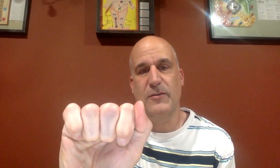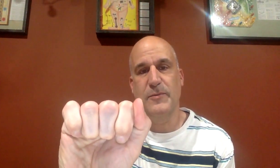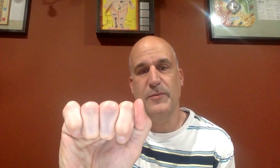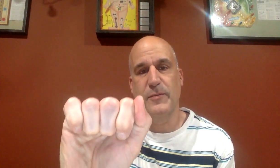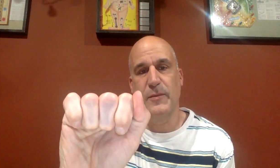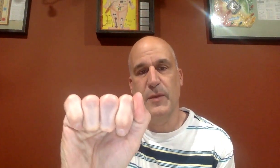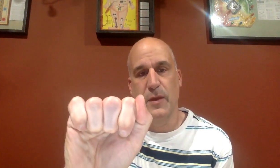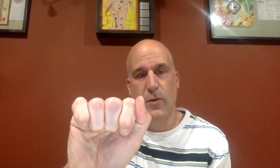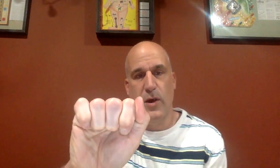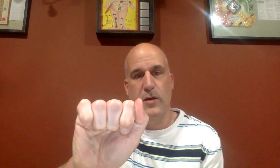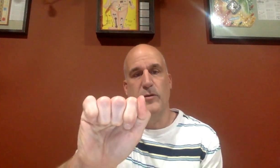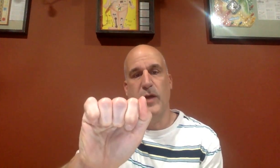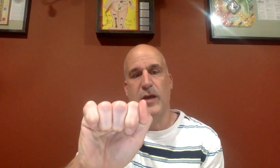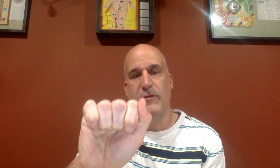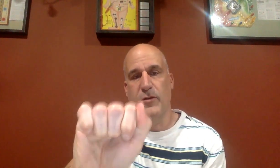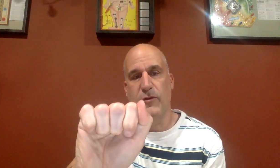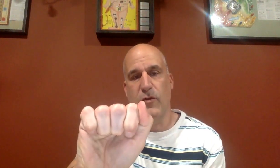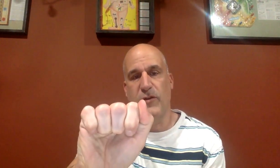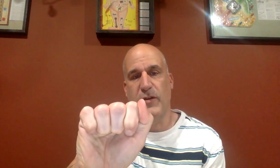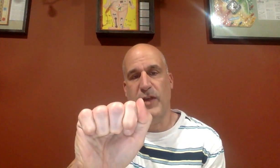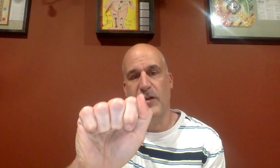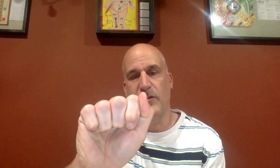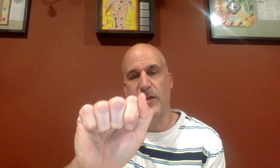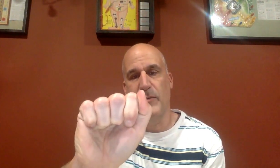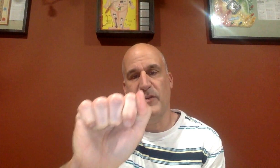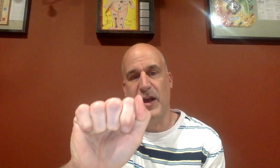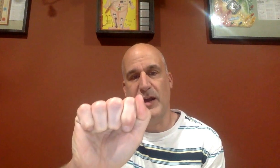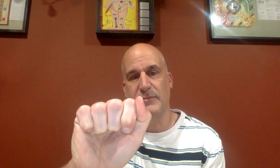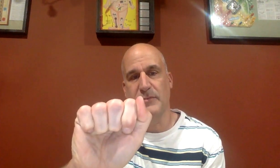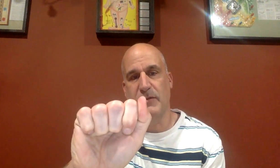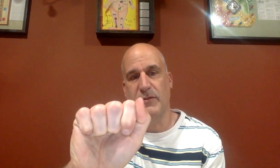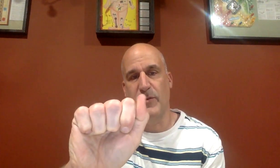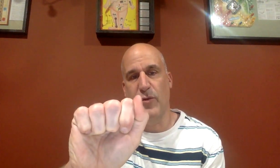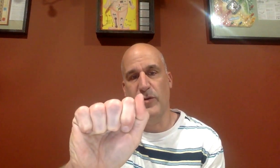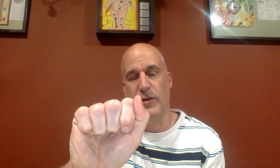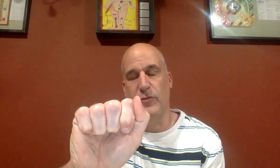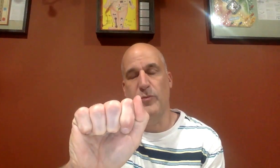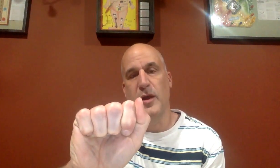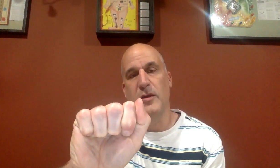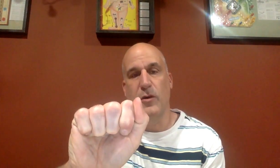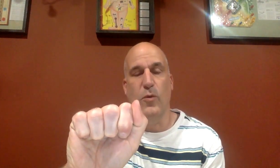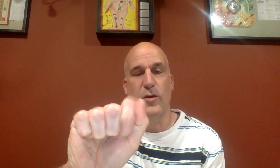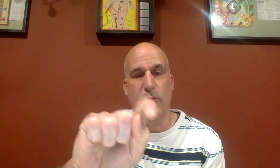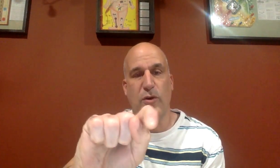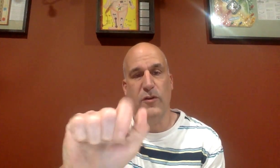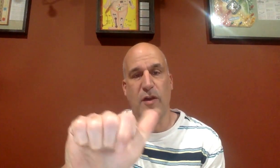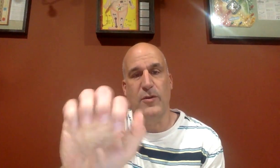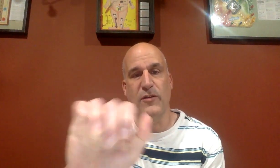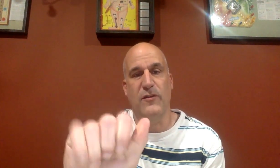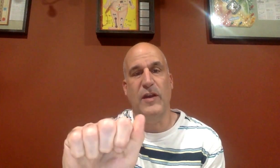where you have your four fingers down and your thumb beside. It's very important that you, you know, where you put your thumb and your different fingers